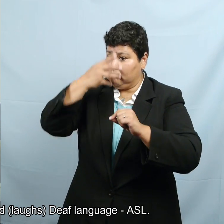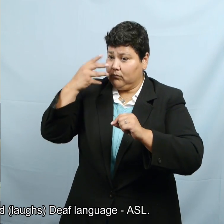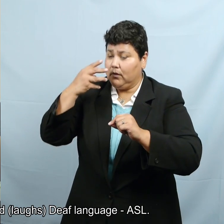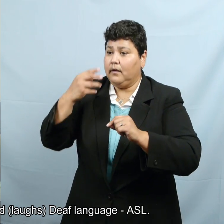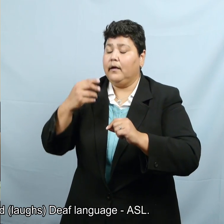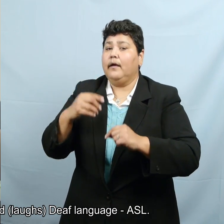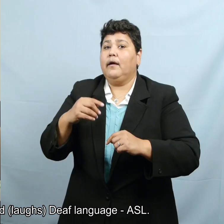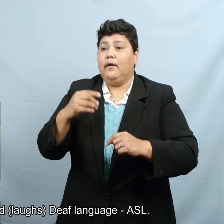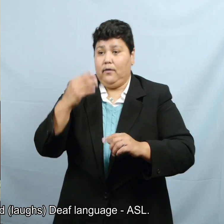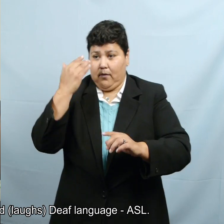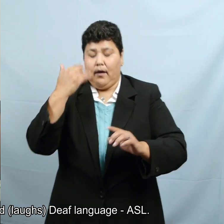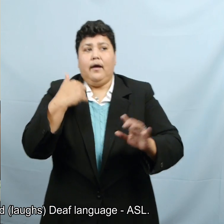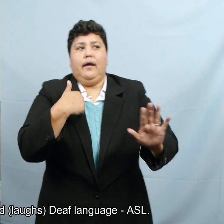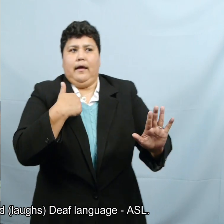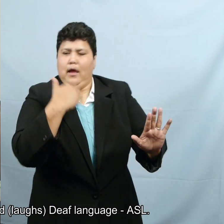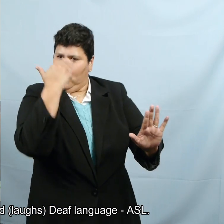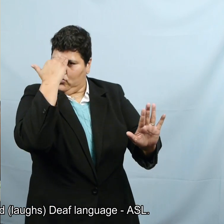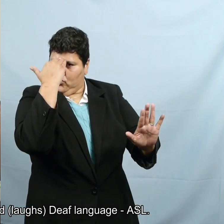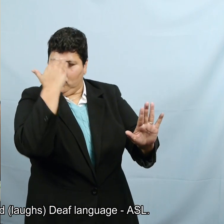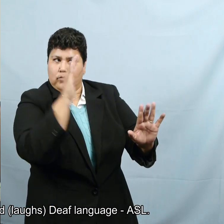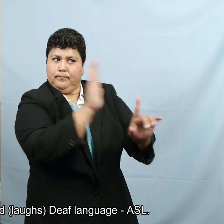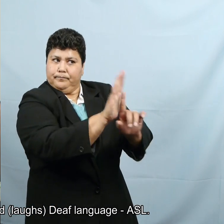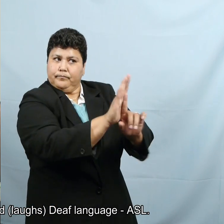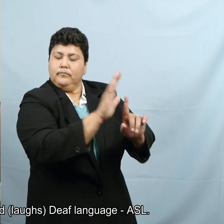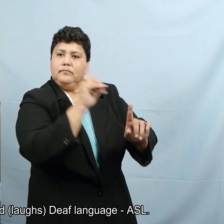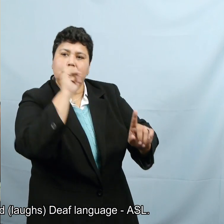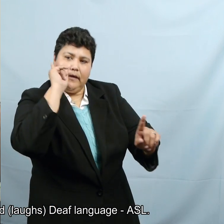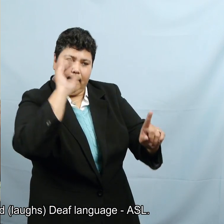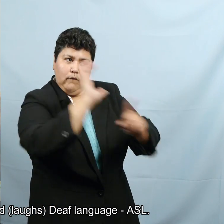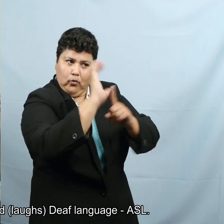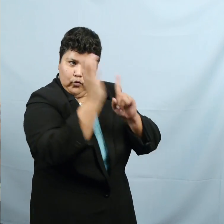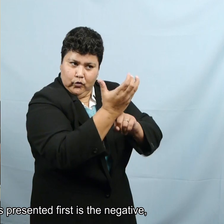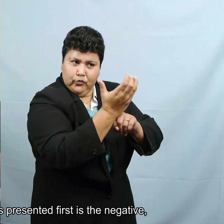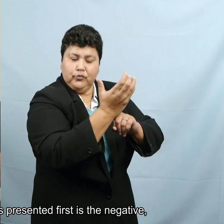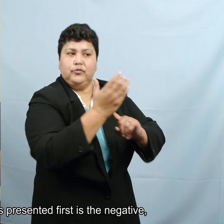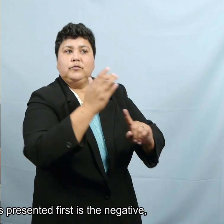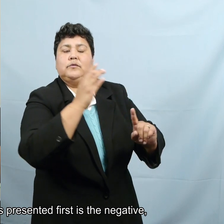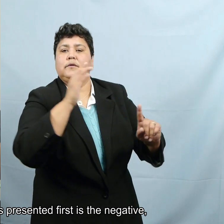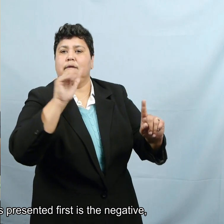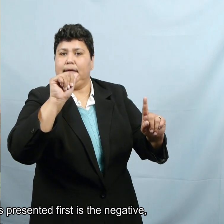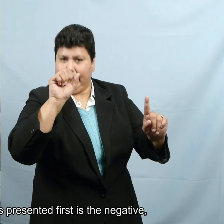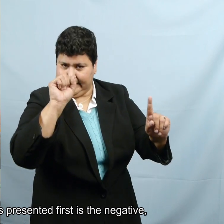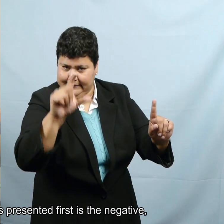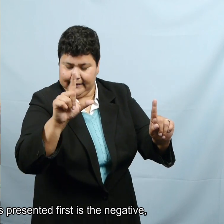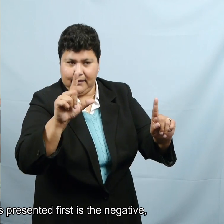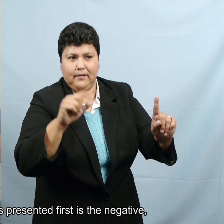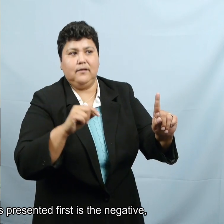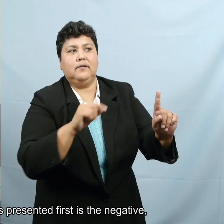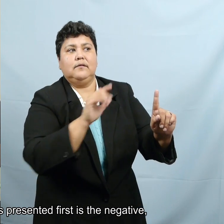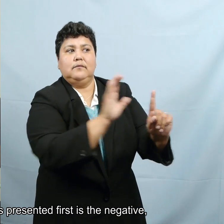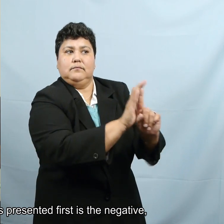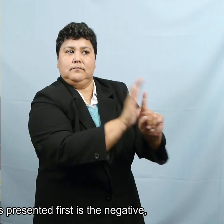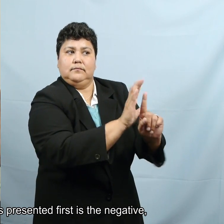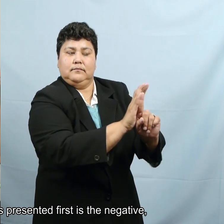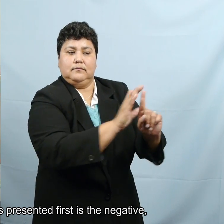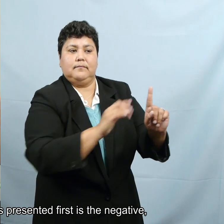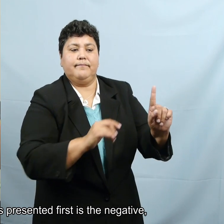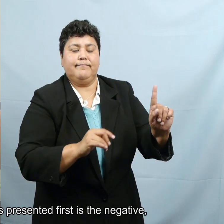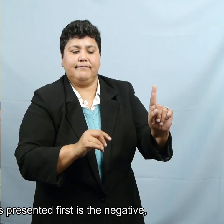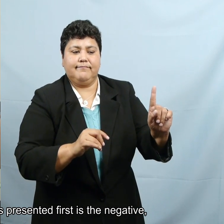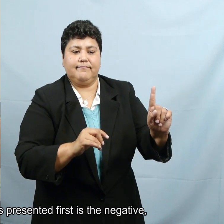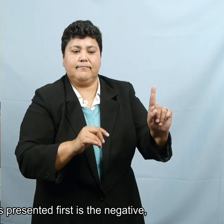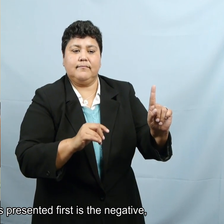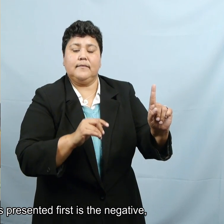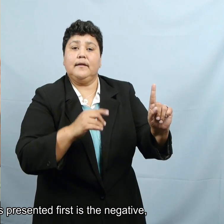In deaf culture and deaf language, ASL, usually what is